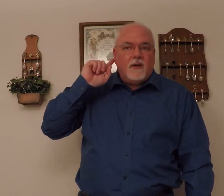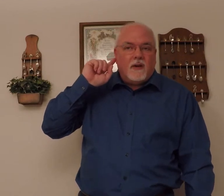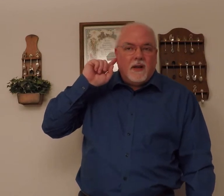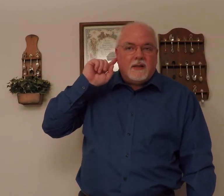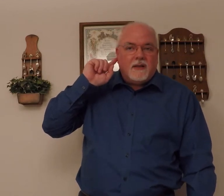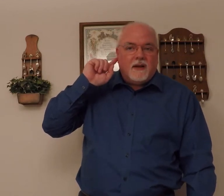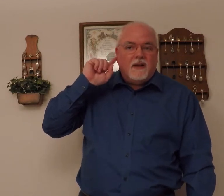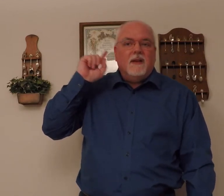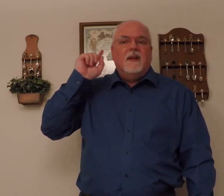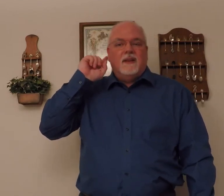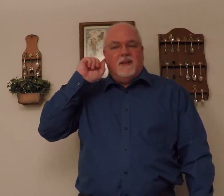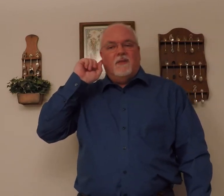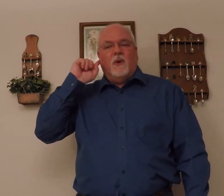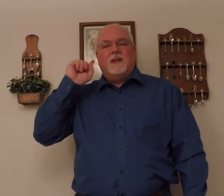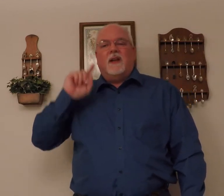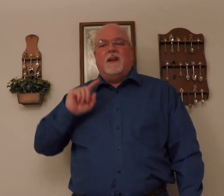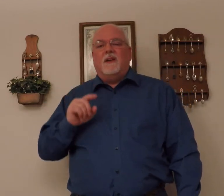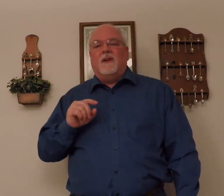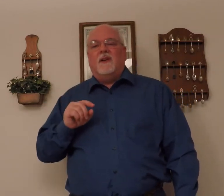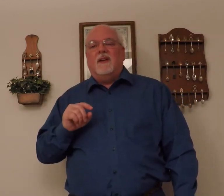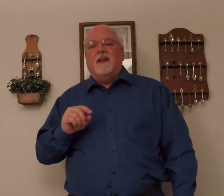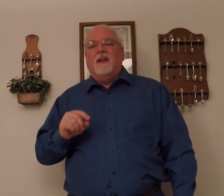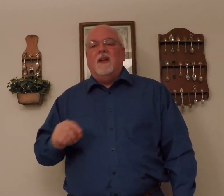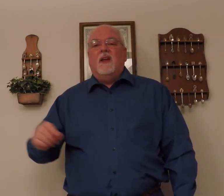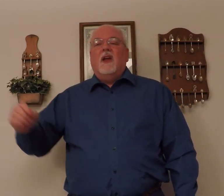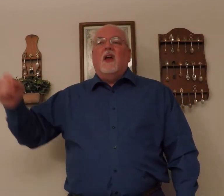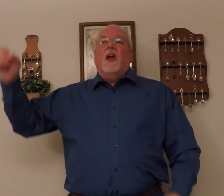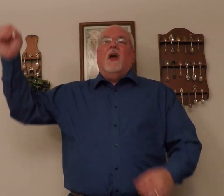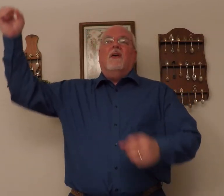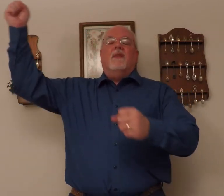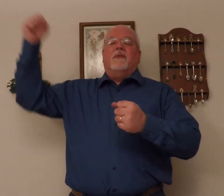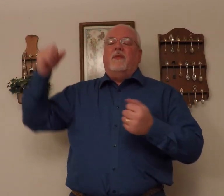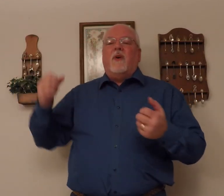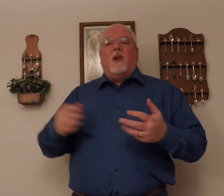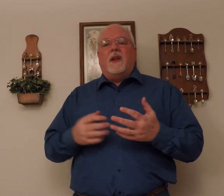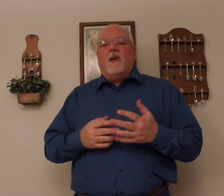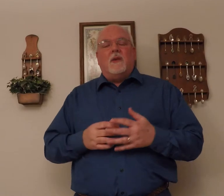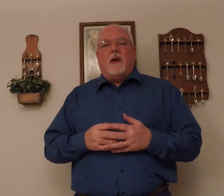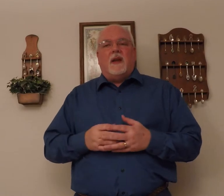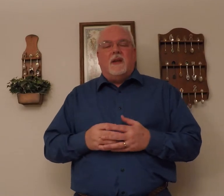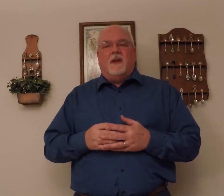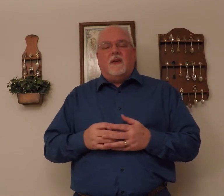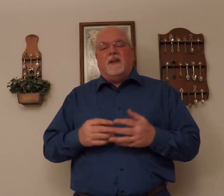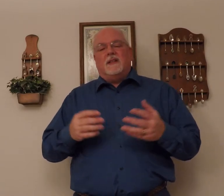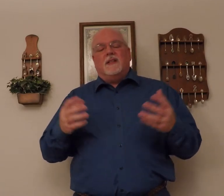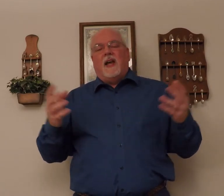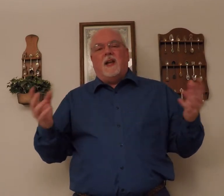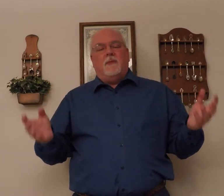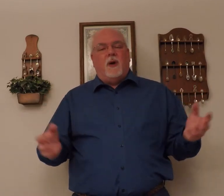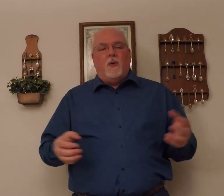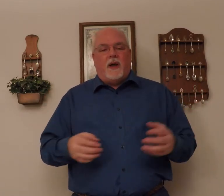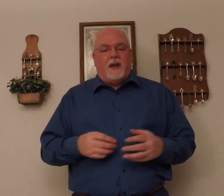you're listening, the voice I hear, falling on my ear, this is kind of poetic.